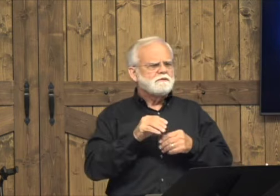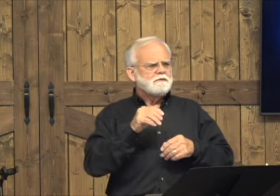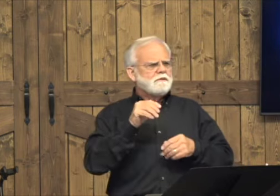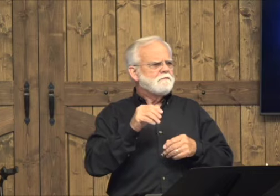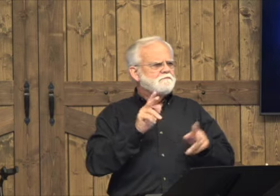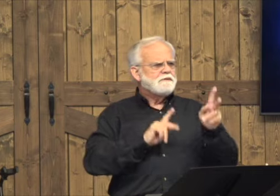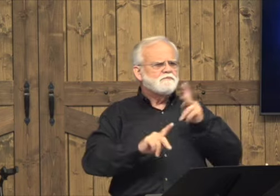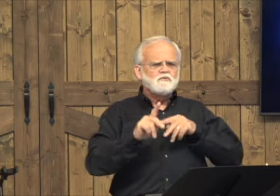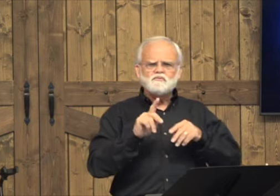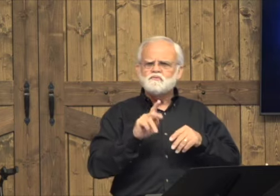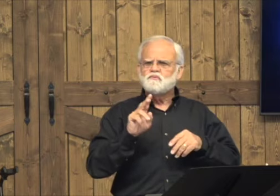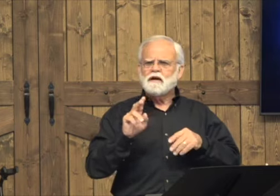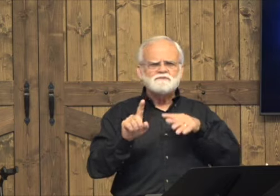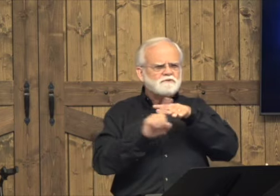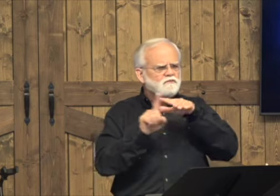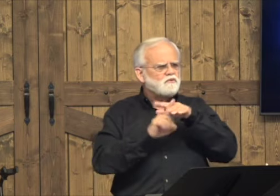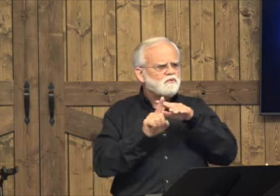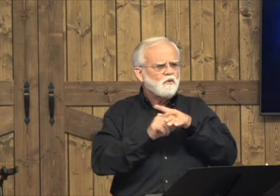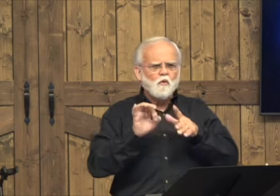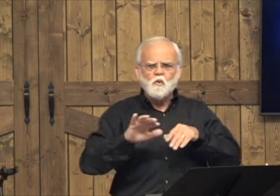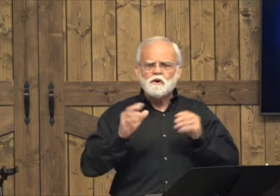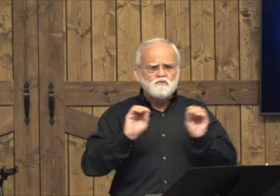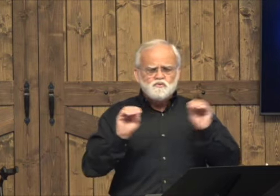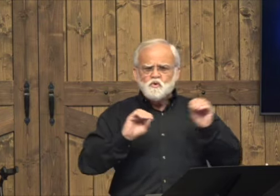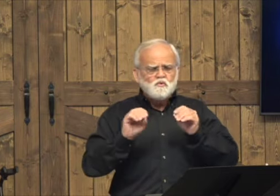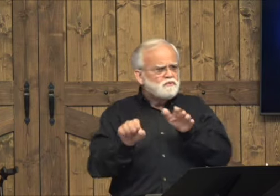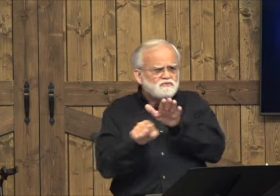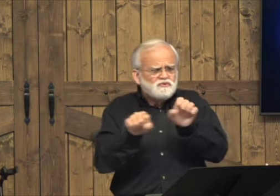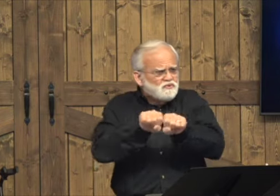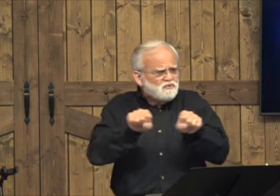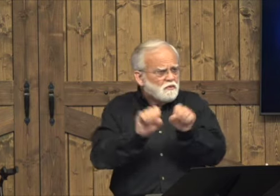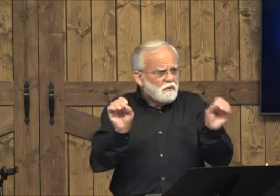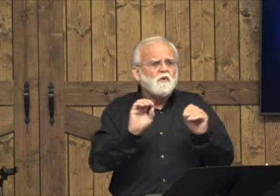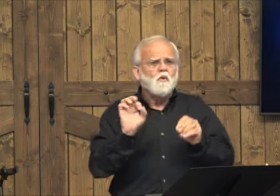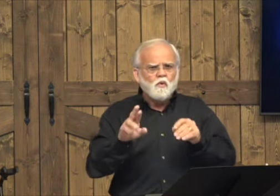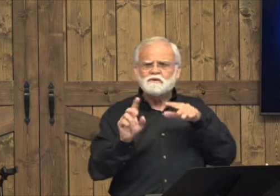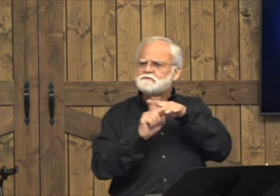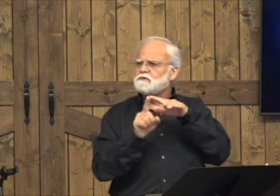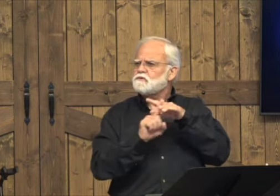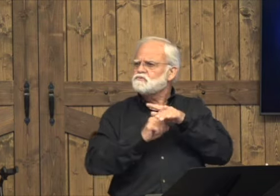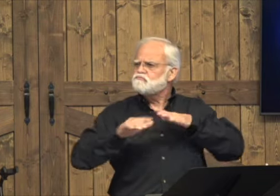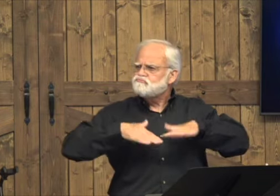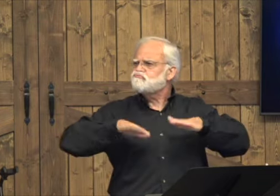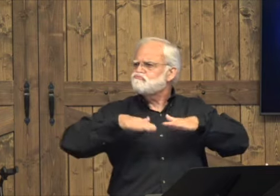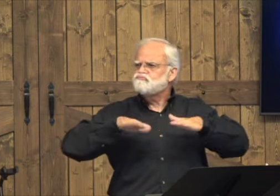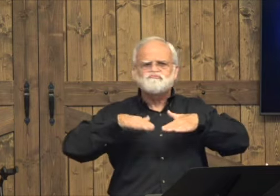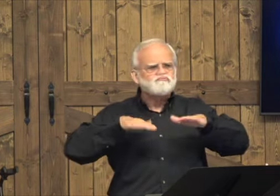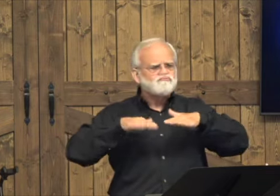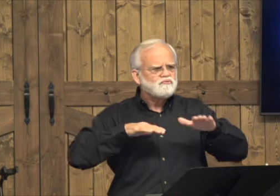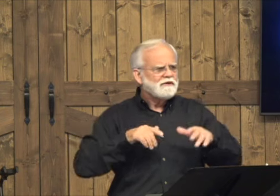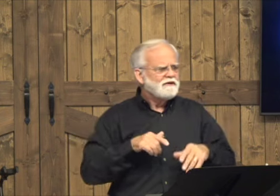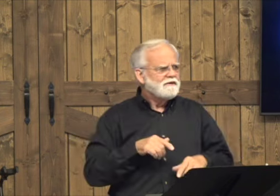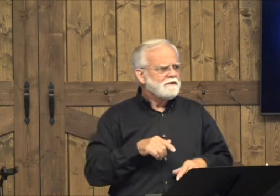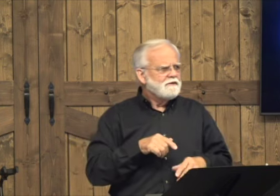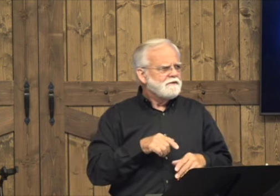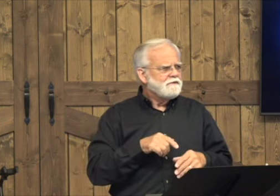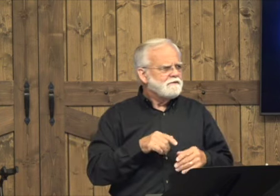Back during those days, you know, they didn't have shoes like we have. They wore sandals and they had to do a lot of